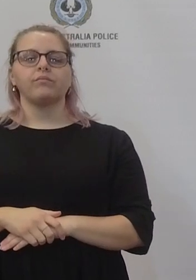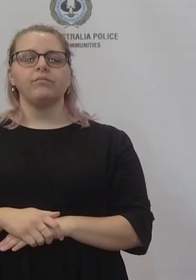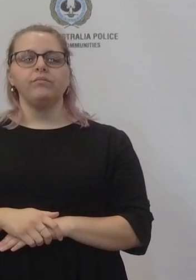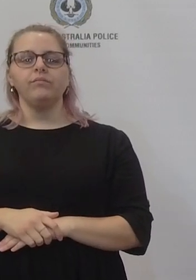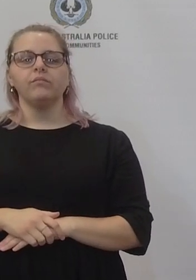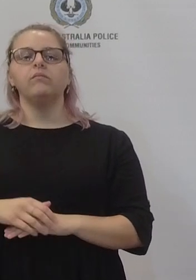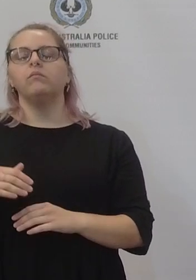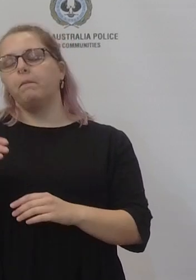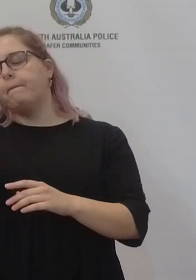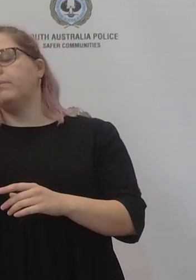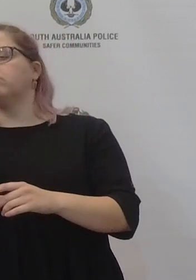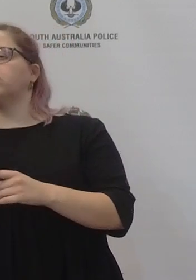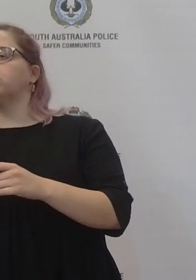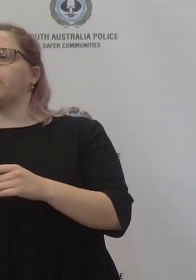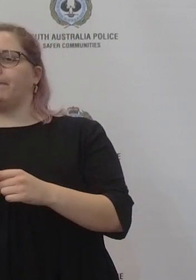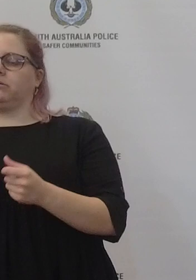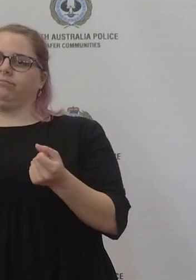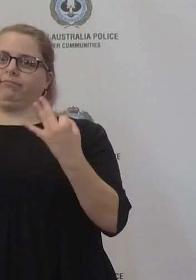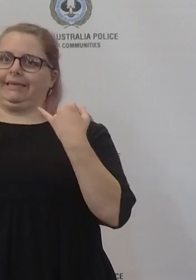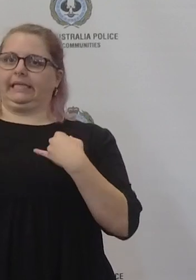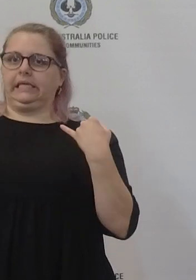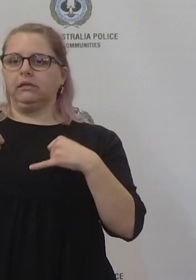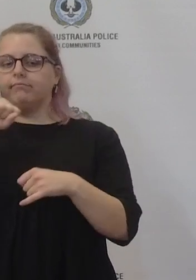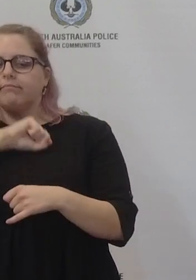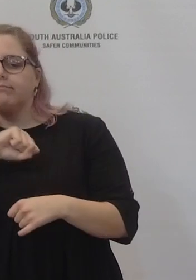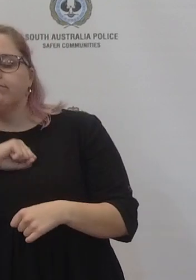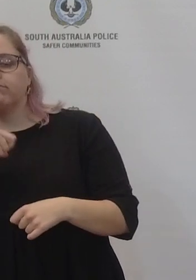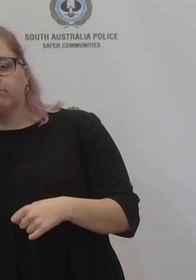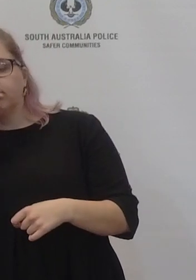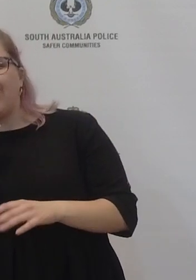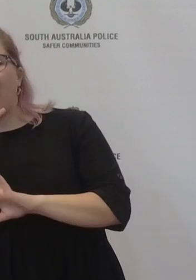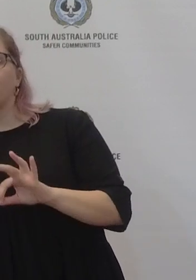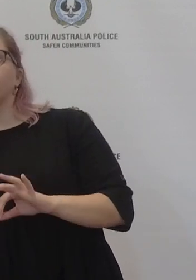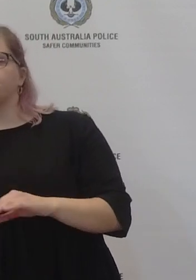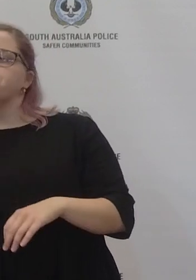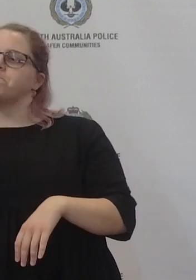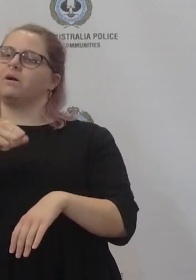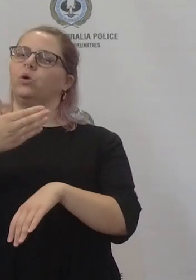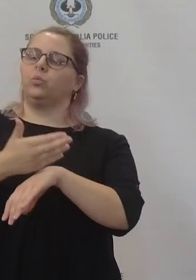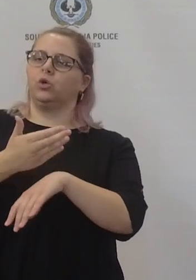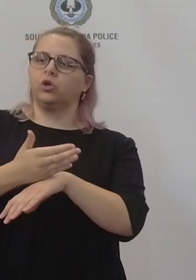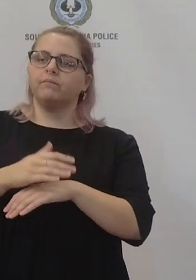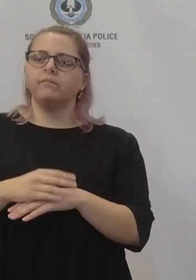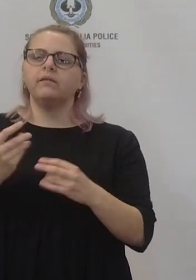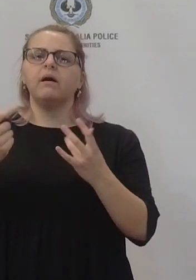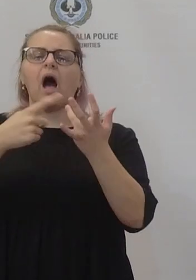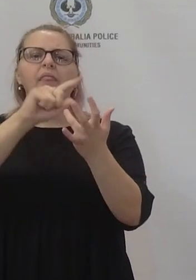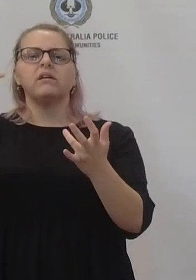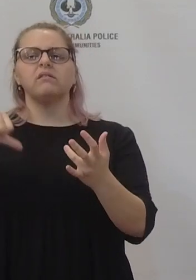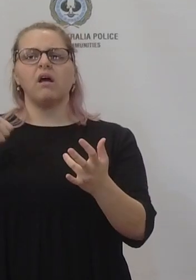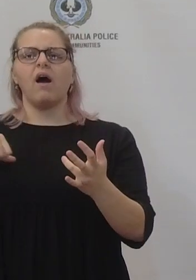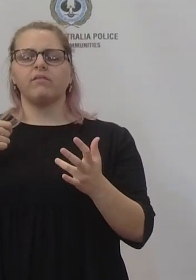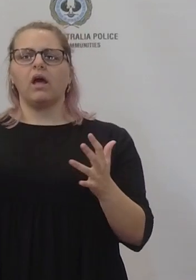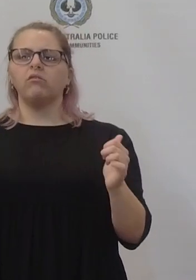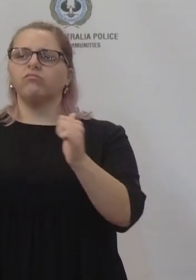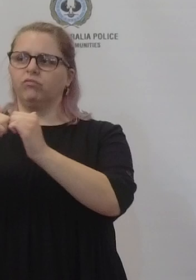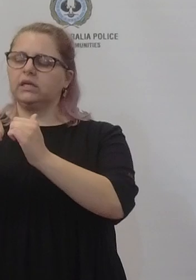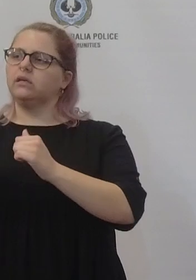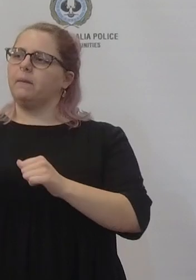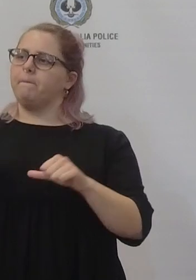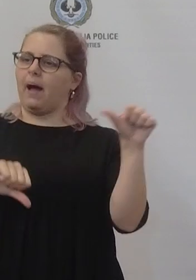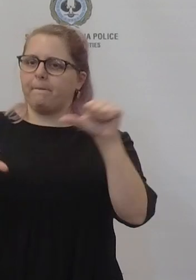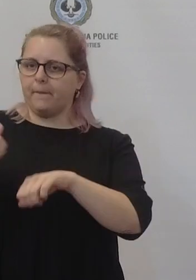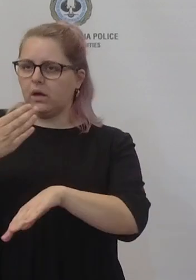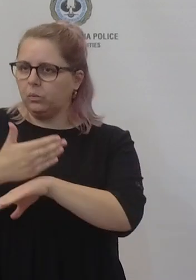showing no symptoms and we've had hundreds and hundreds of our staff um agree to that arrangement and we thank them for it. And just on